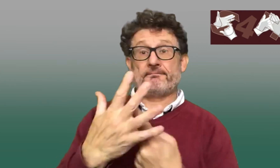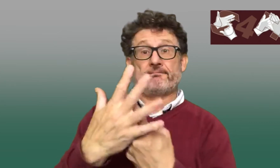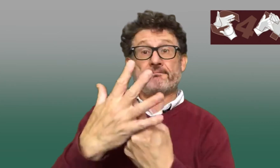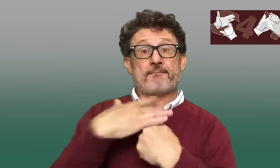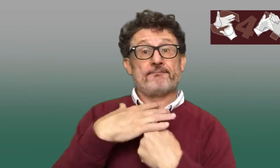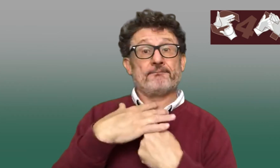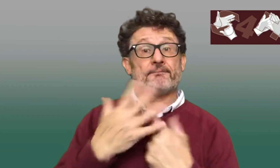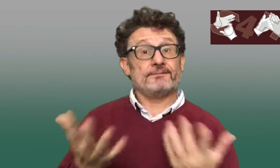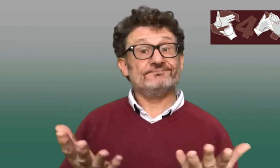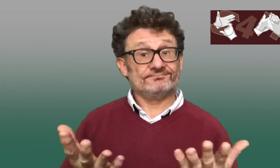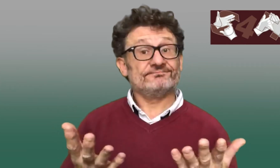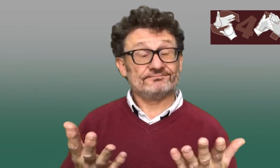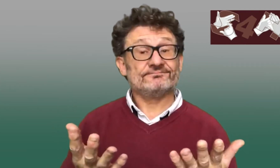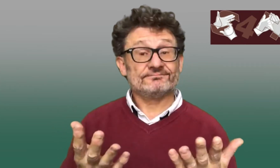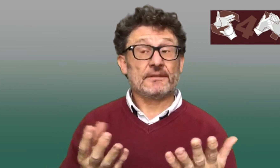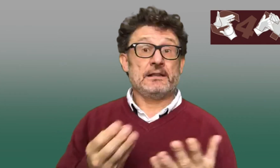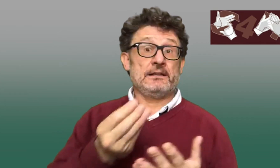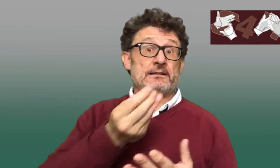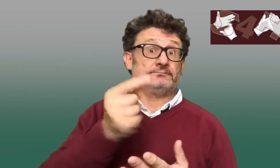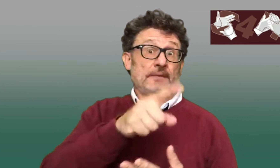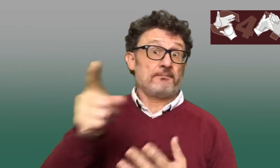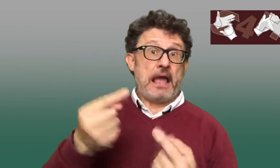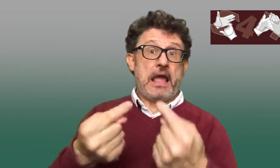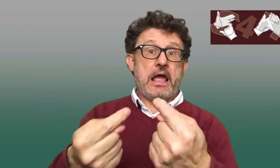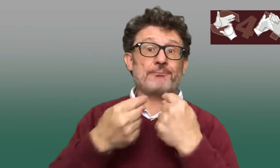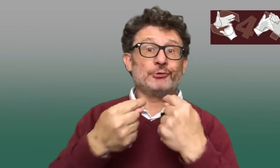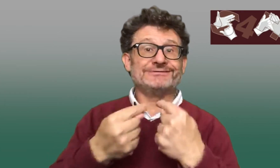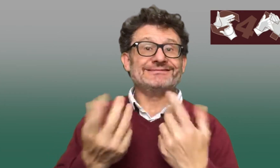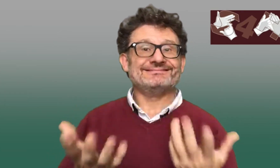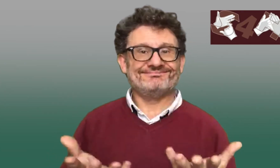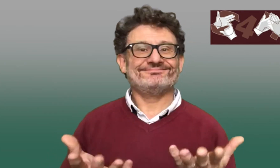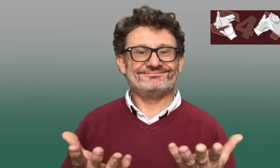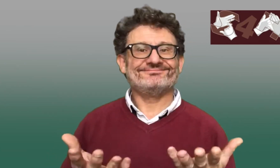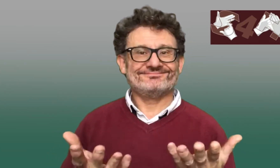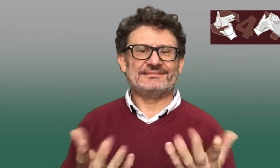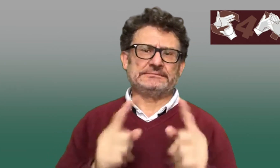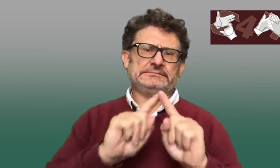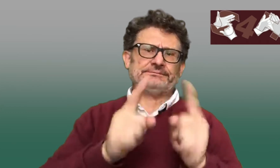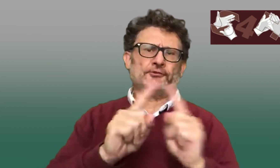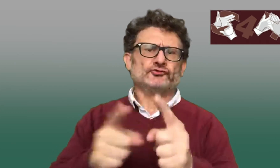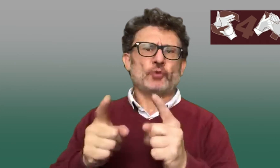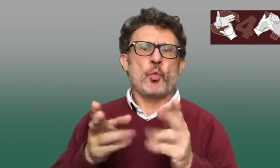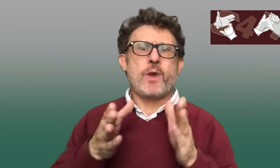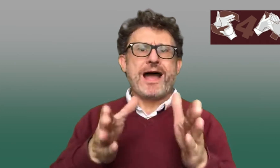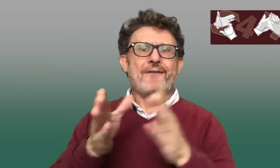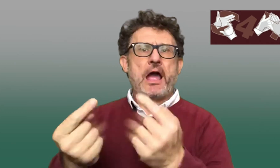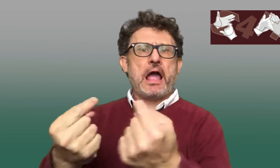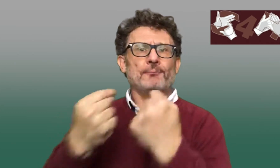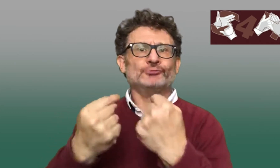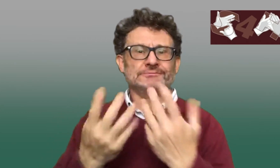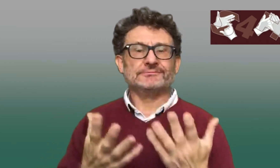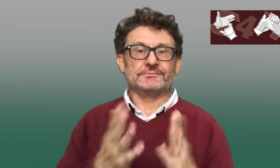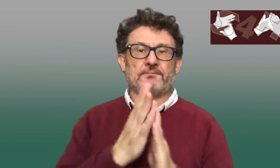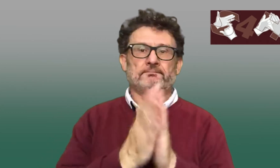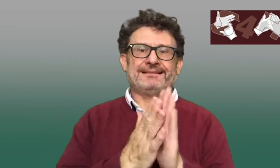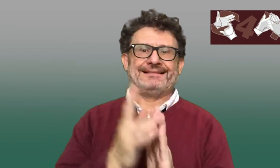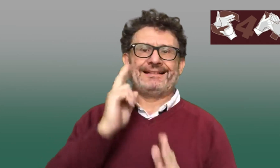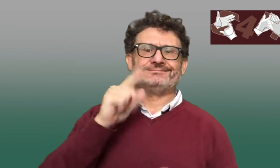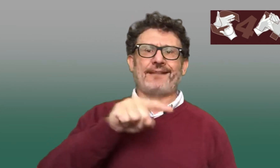And many of them were discriminated against. Many of them had been abused. And there are there are different forms of abuse that deaf students